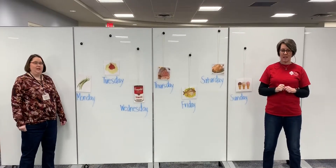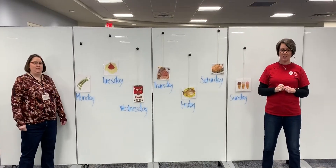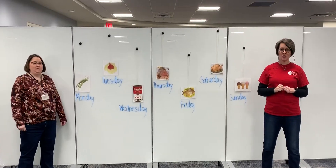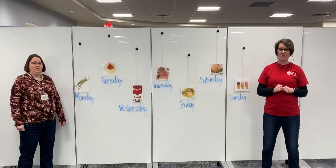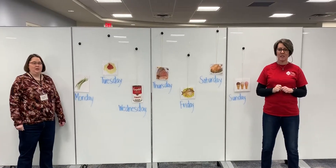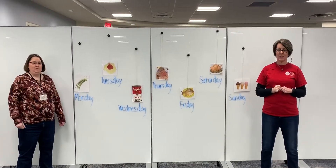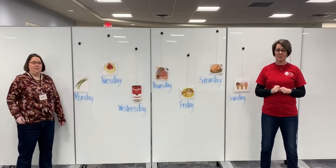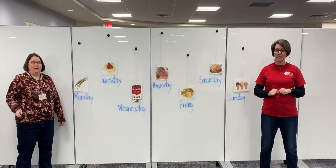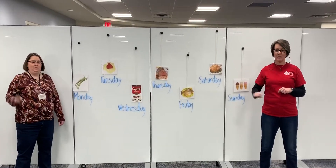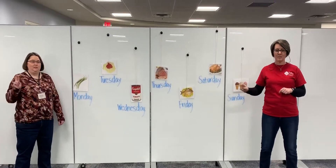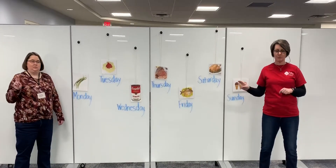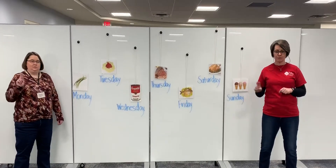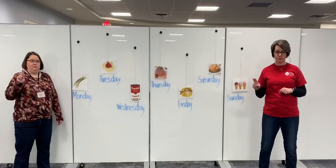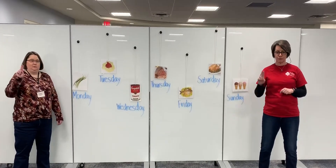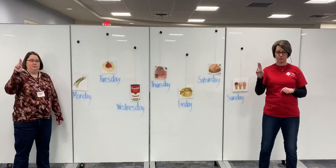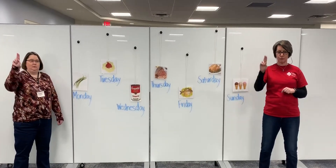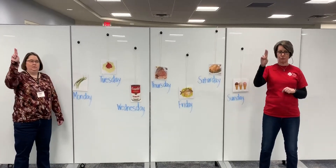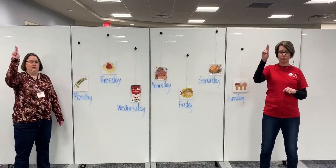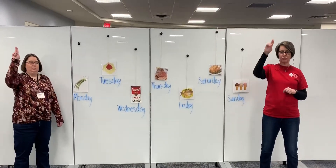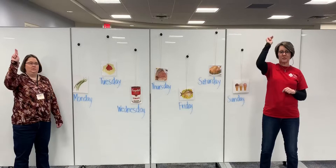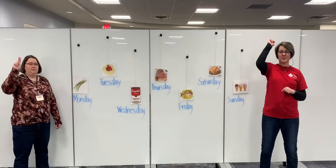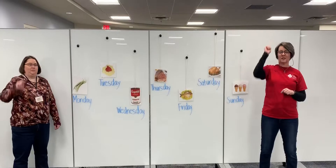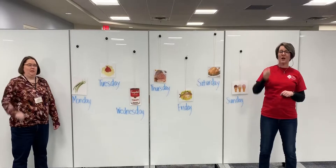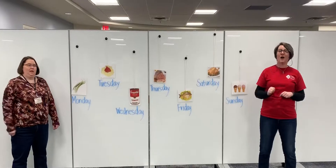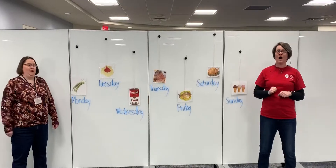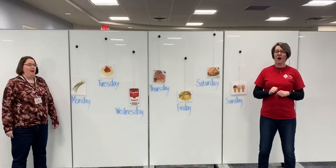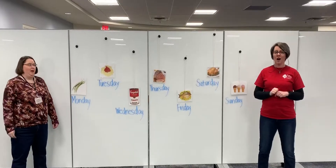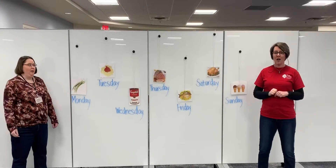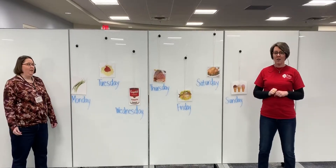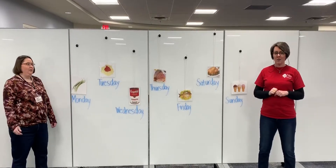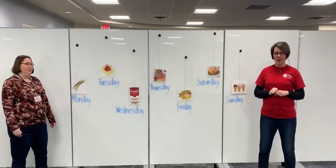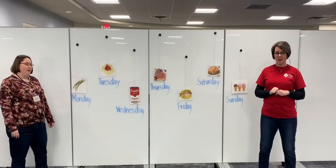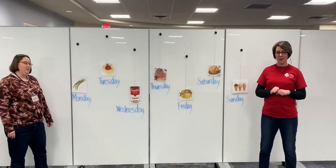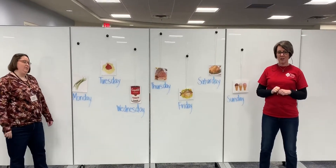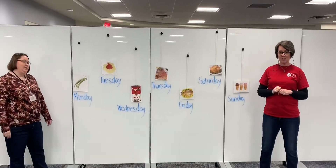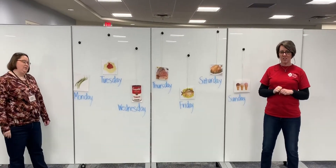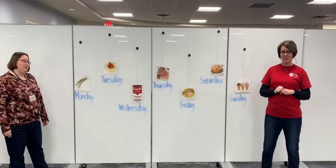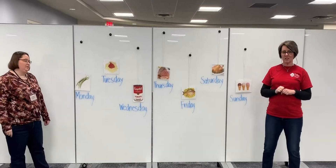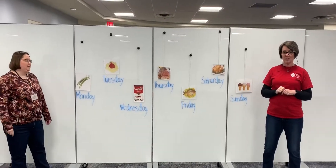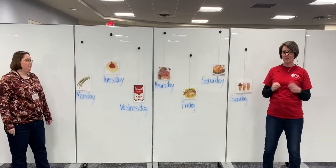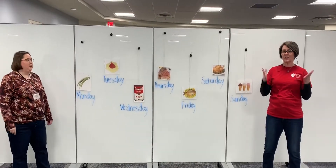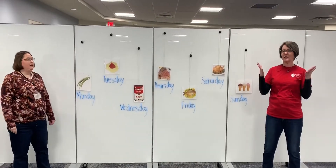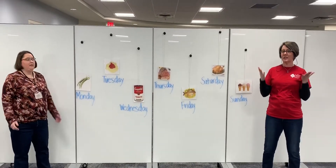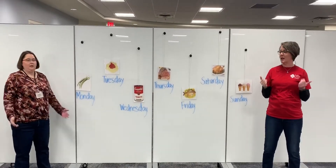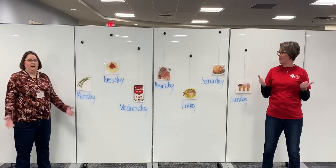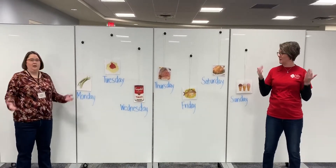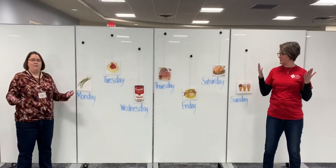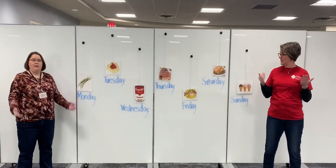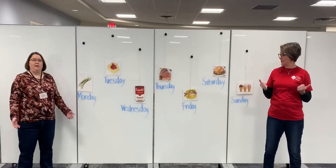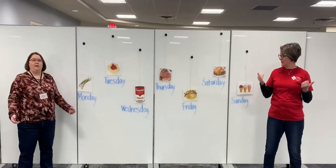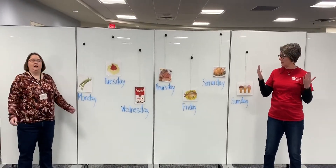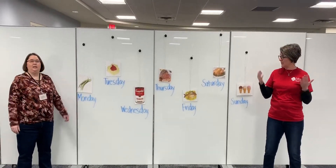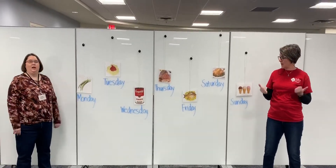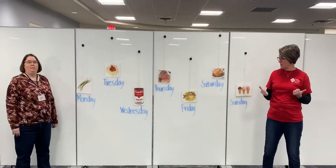string beans. All you hungry children come and eat it up.